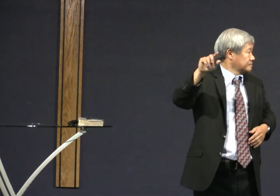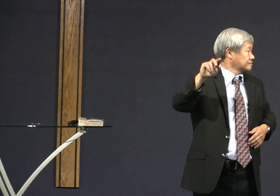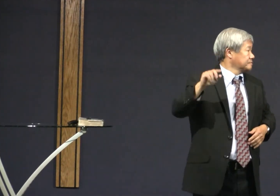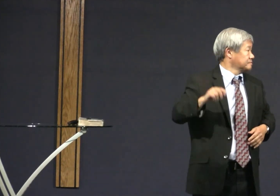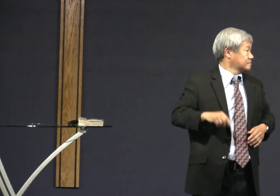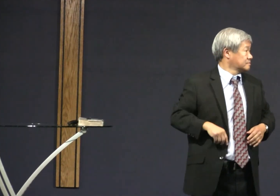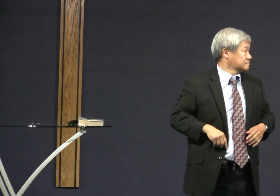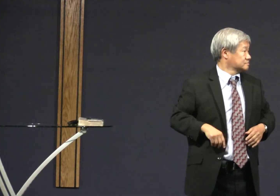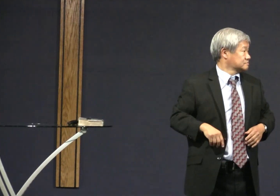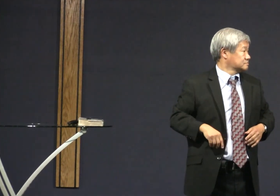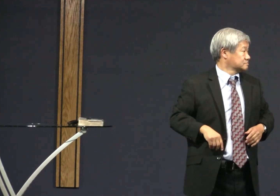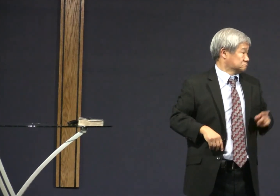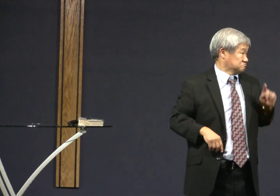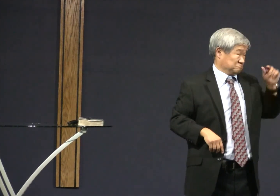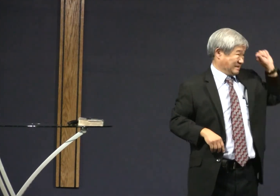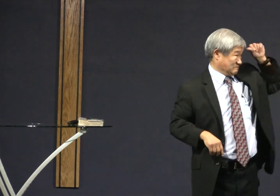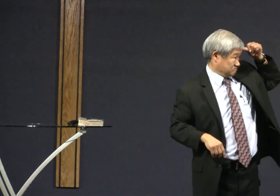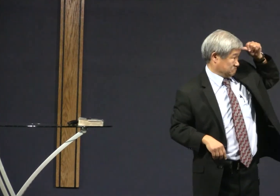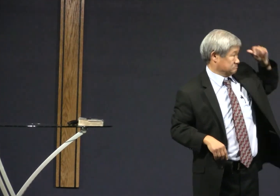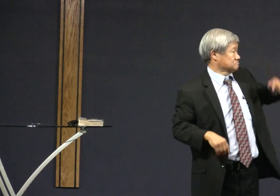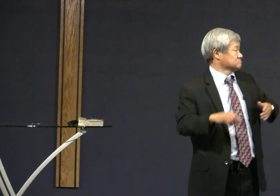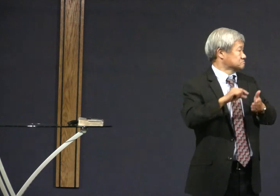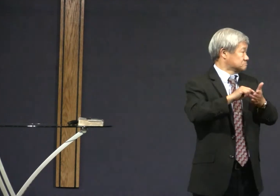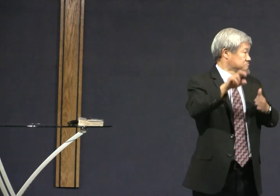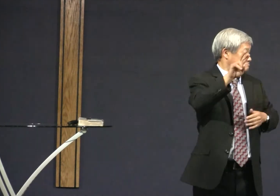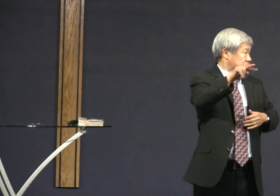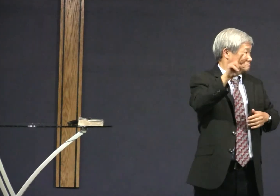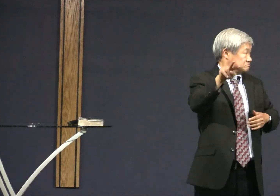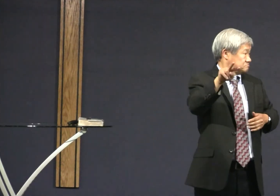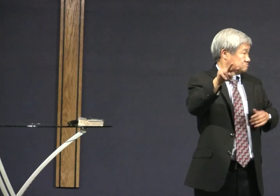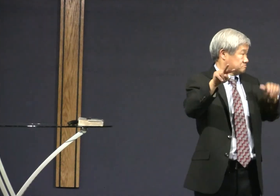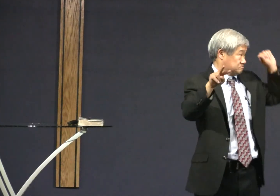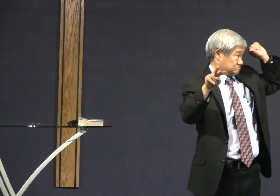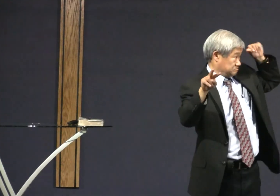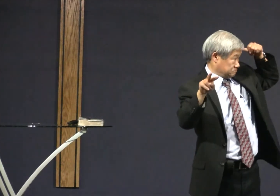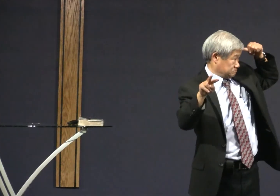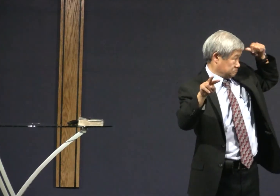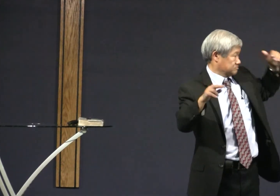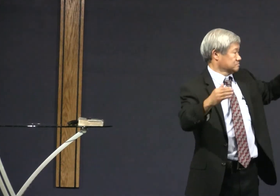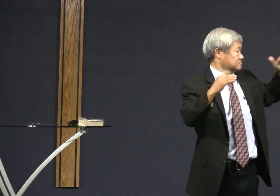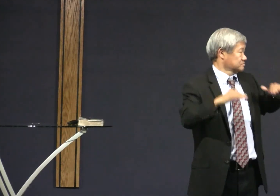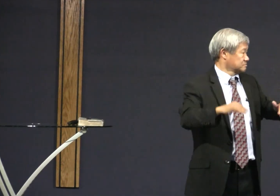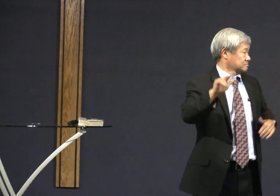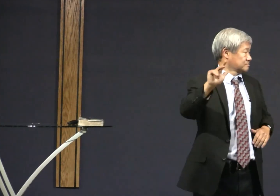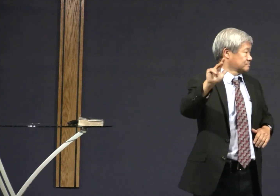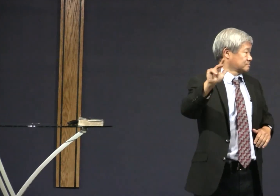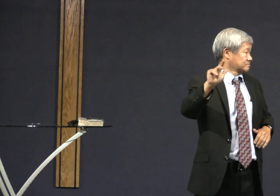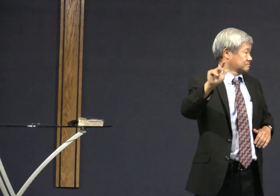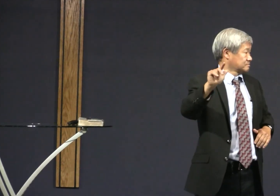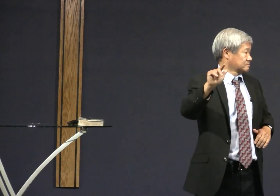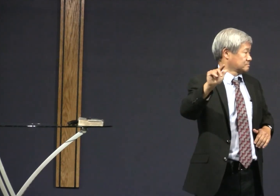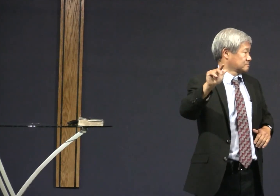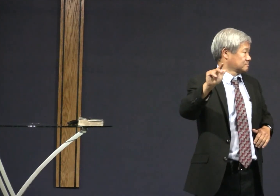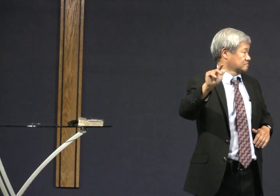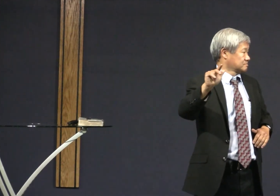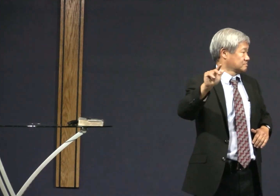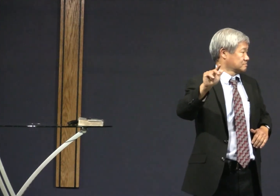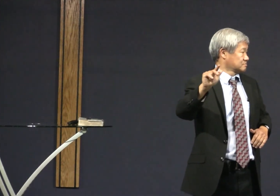Verse 21, verse 22, and then verse 23.